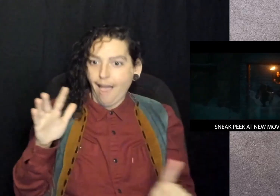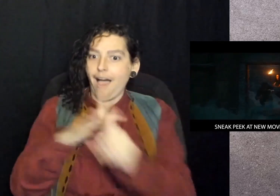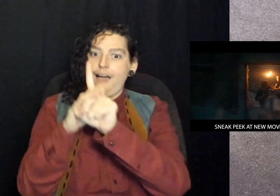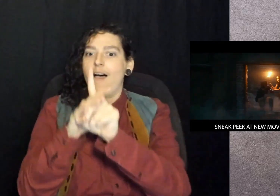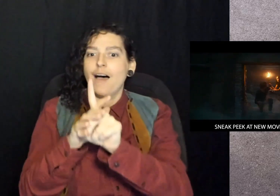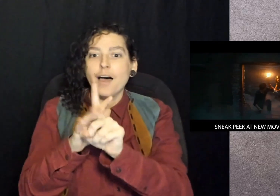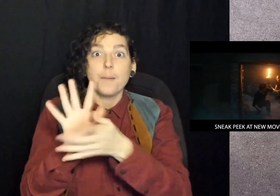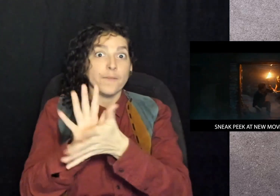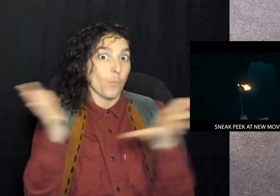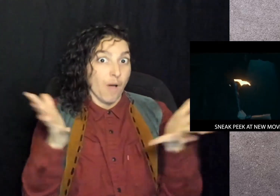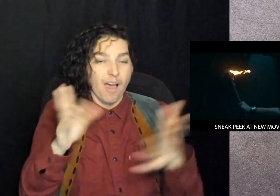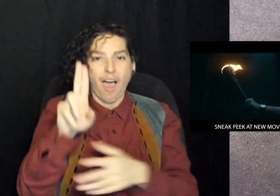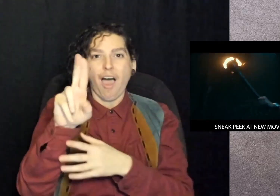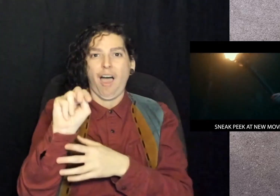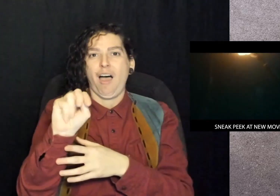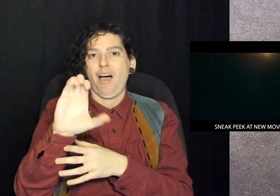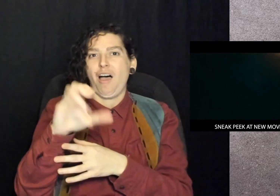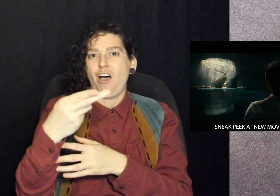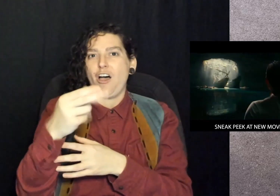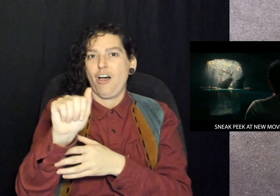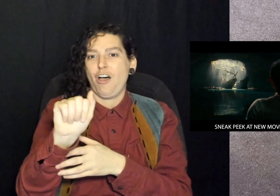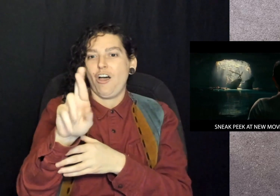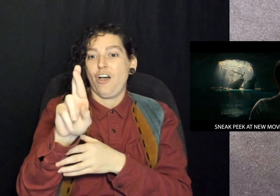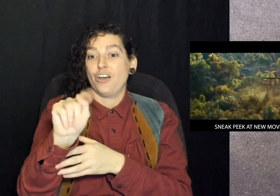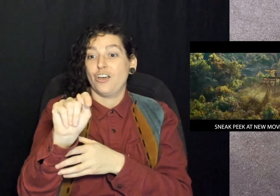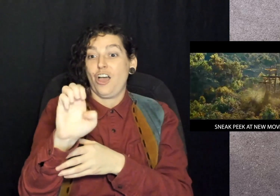back in theaters in the movie Uncharted.